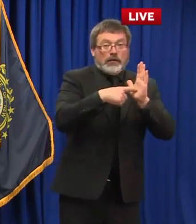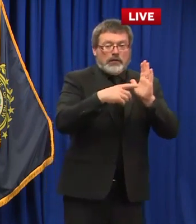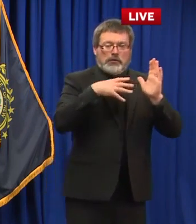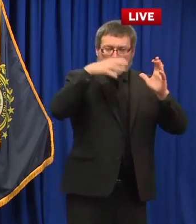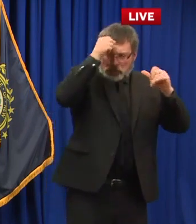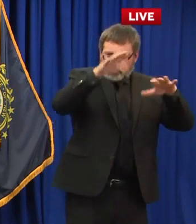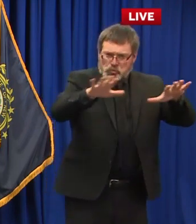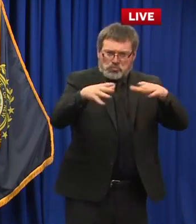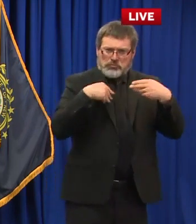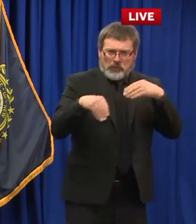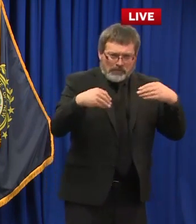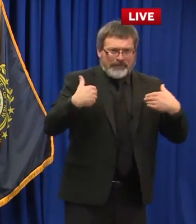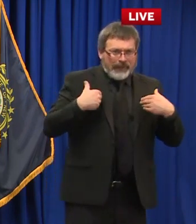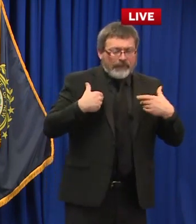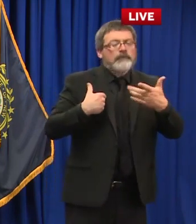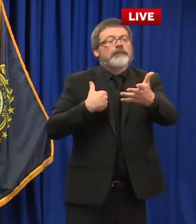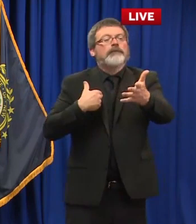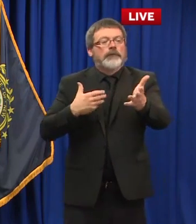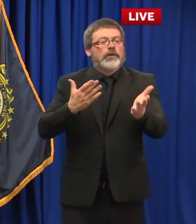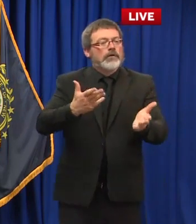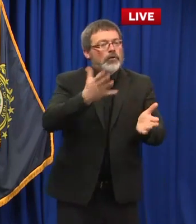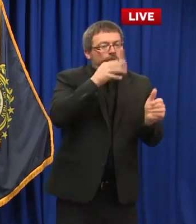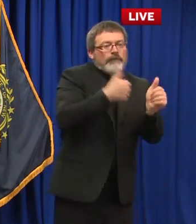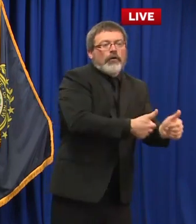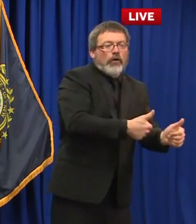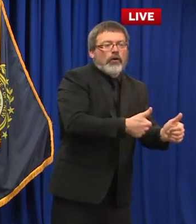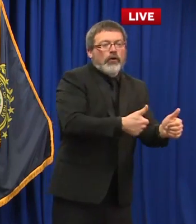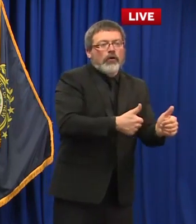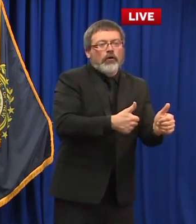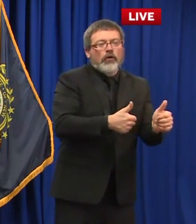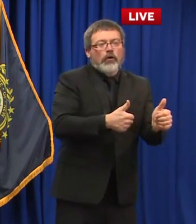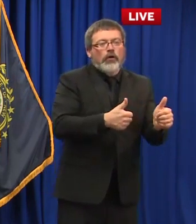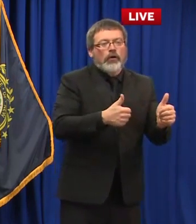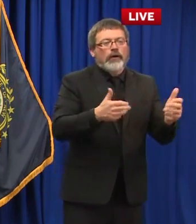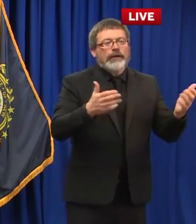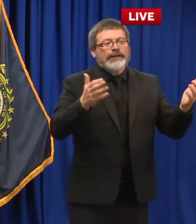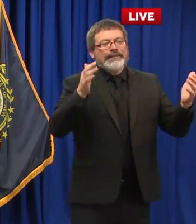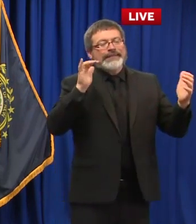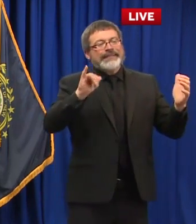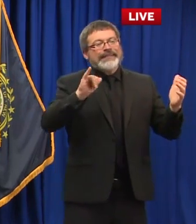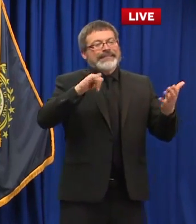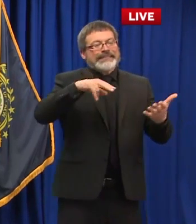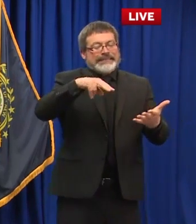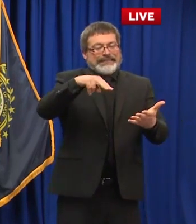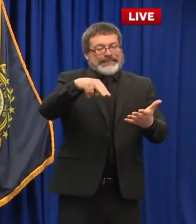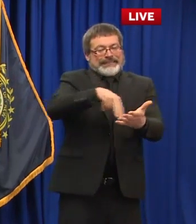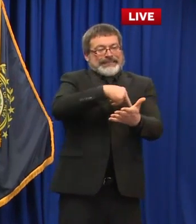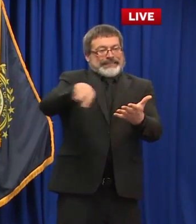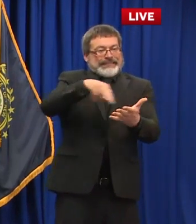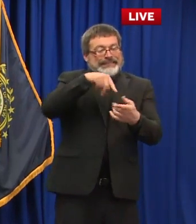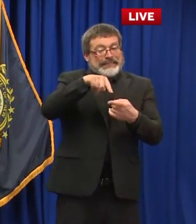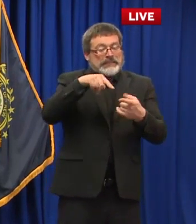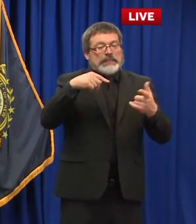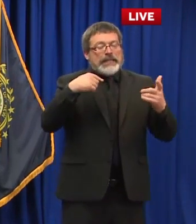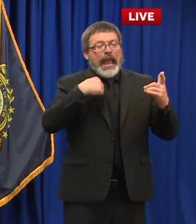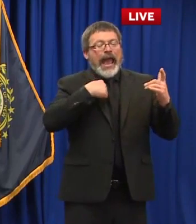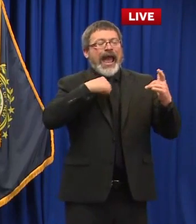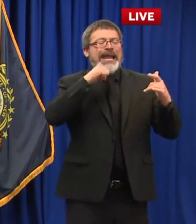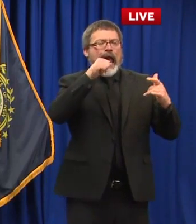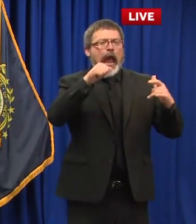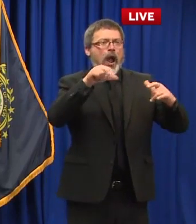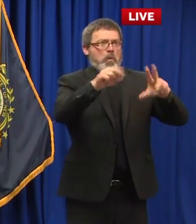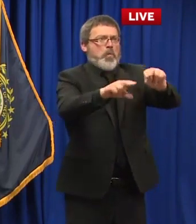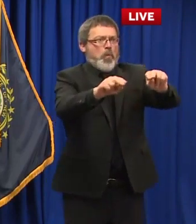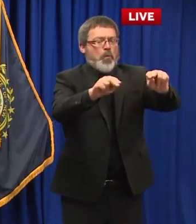data specific um uh standpoint so dancing is discouraged not encouraged but we're not going to uh you know